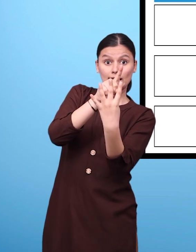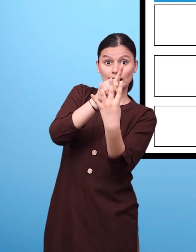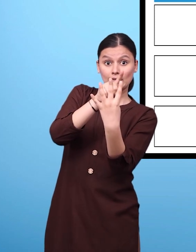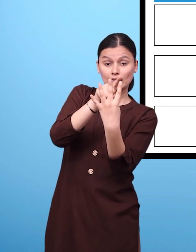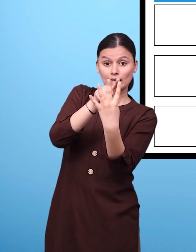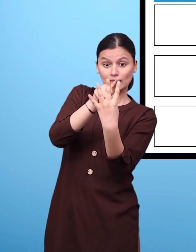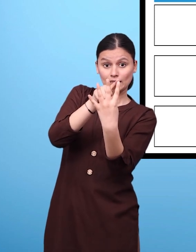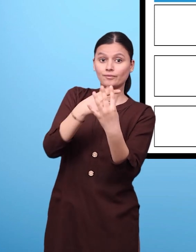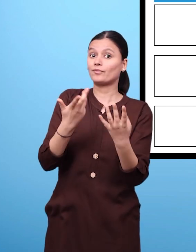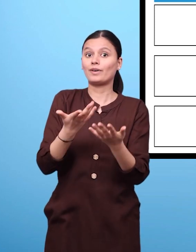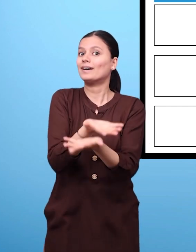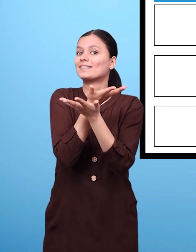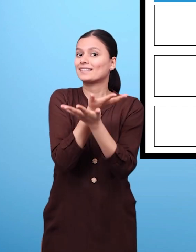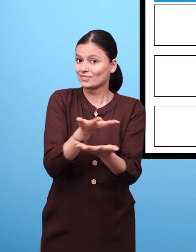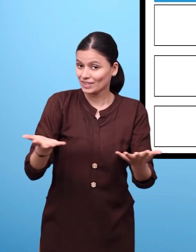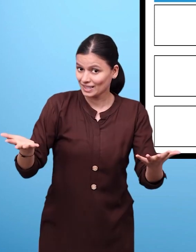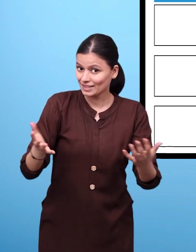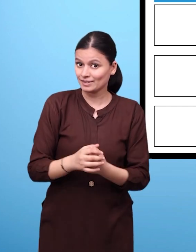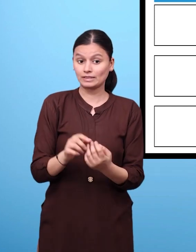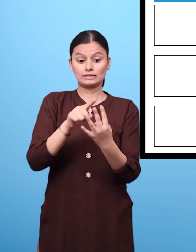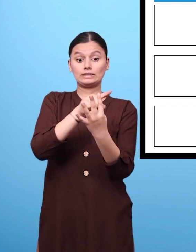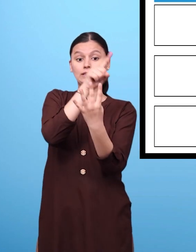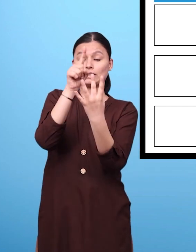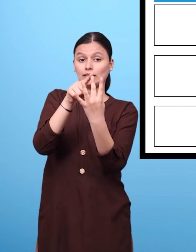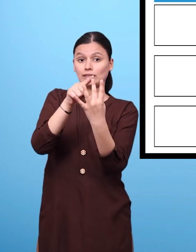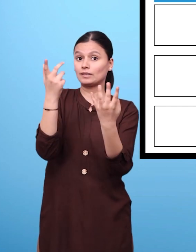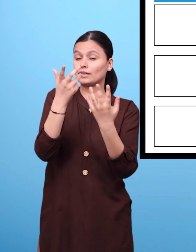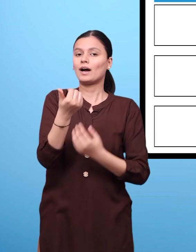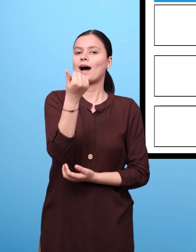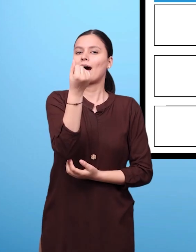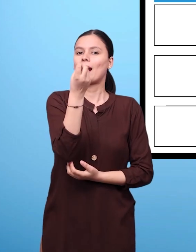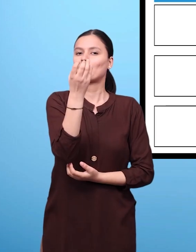The first column reads object, the second one number of stars for the faces,